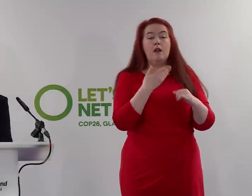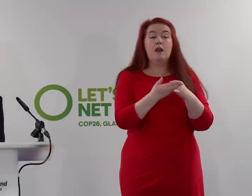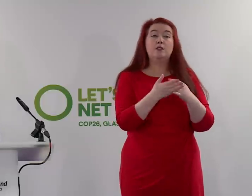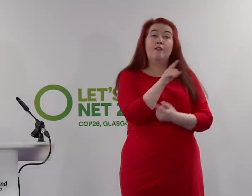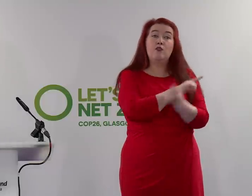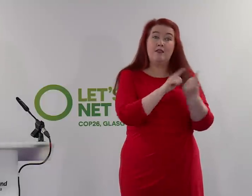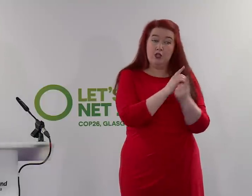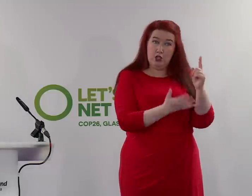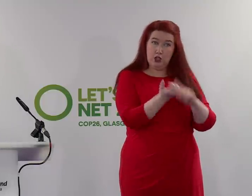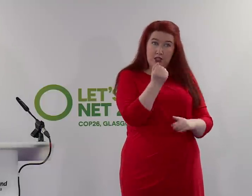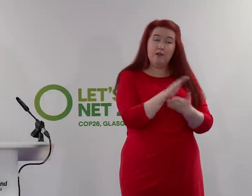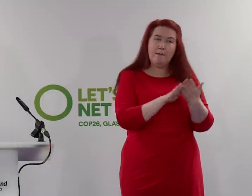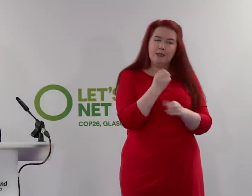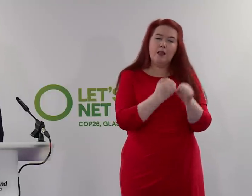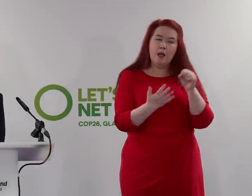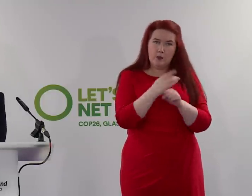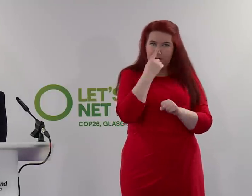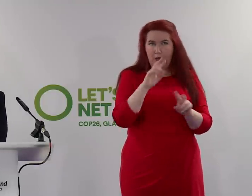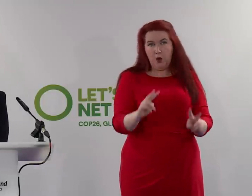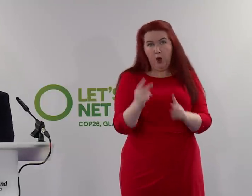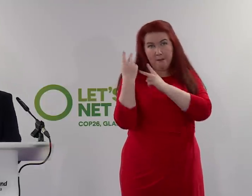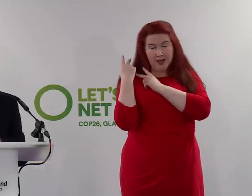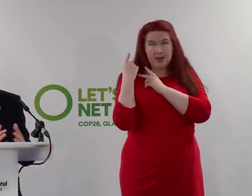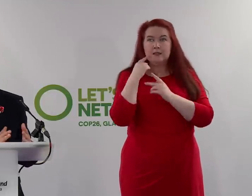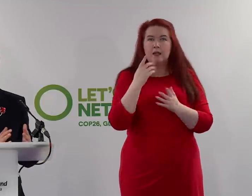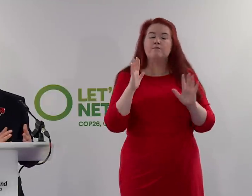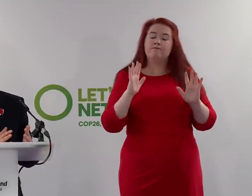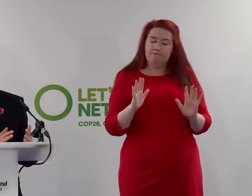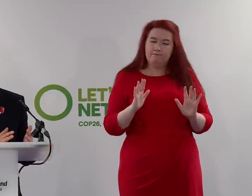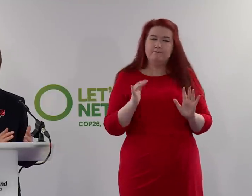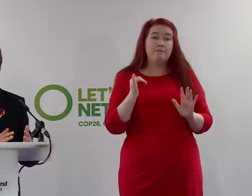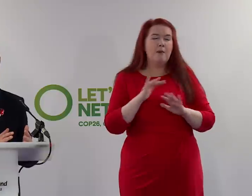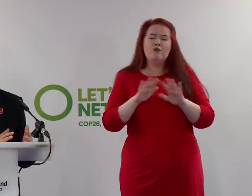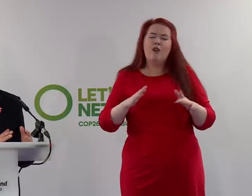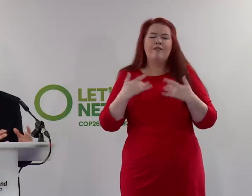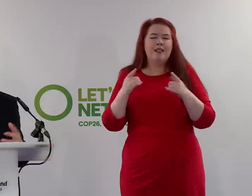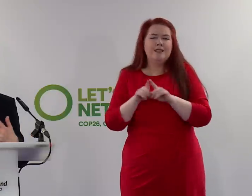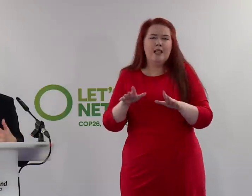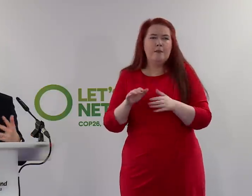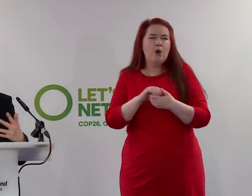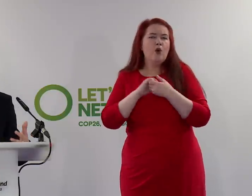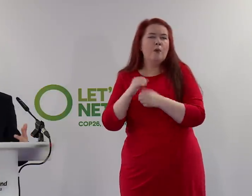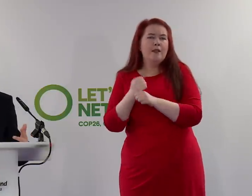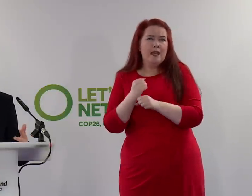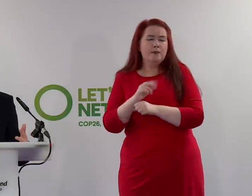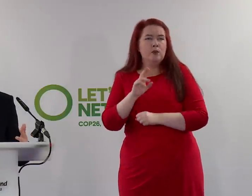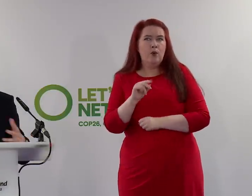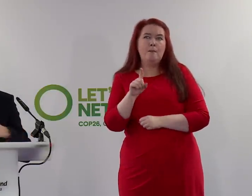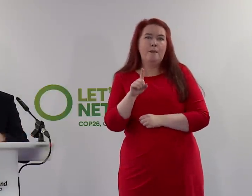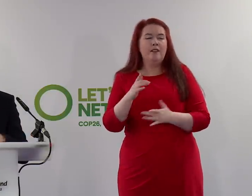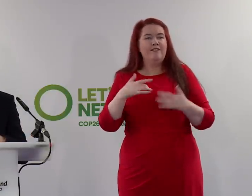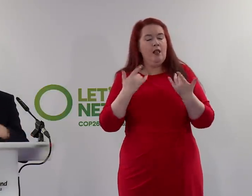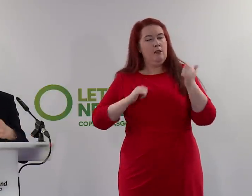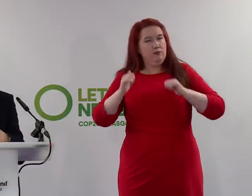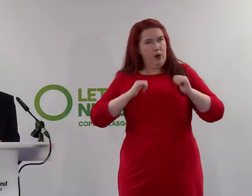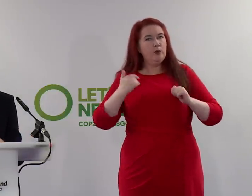will mean that Glasgow looks back and think that even if it didn't feel like the Commonwealth Games, we will take a sense of pride in having been